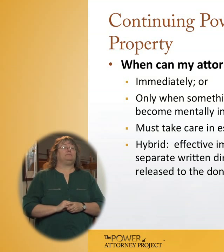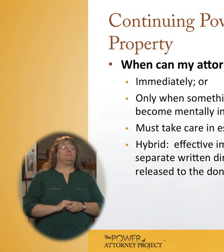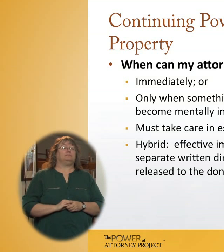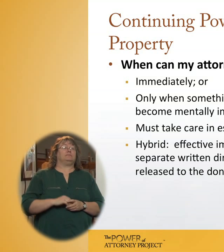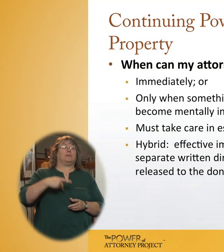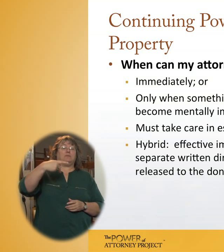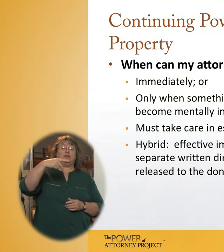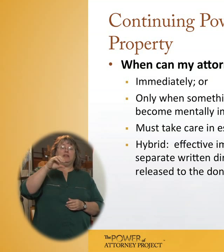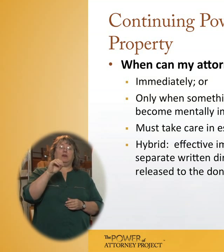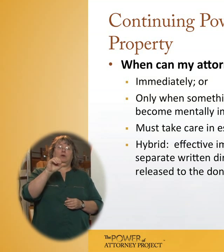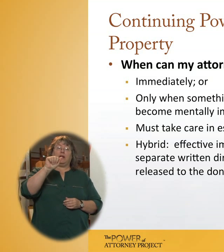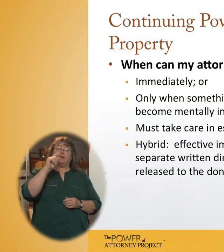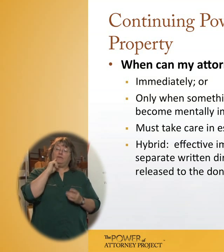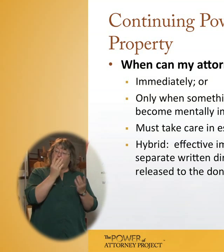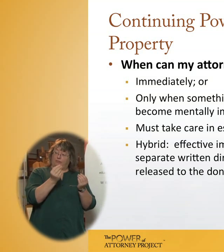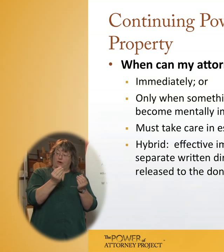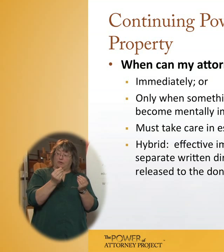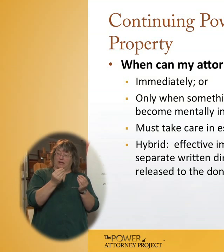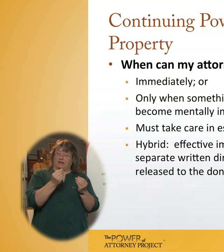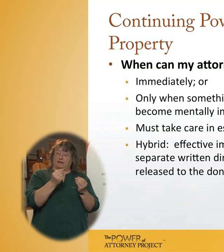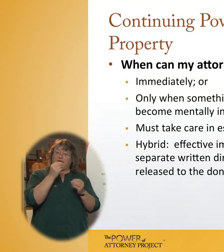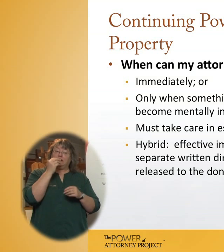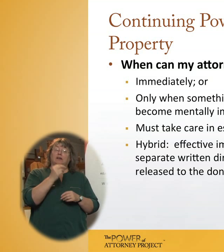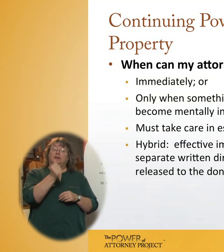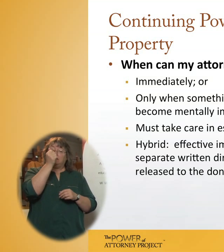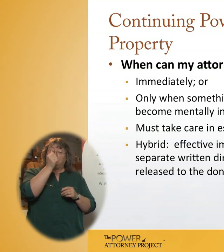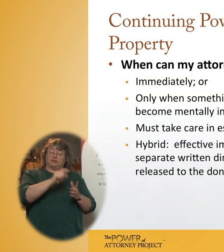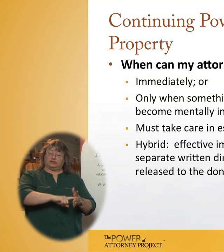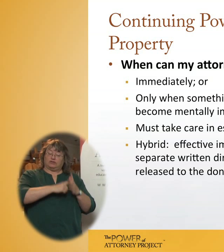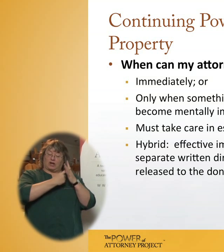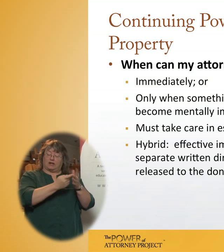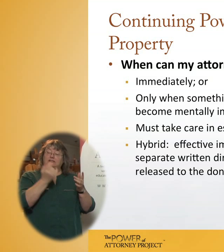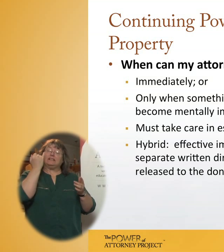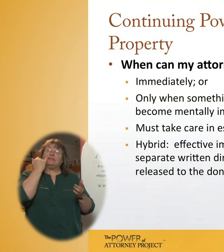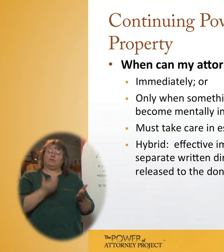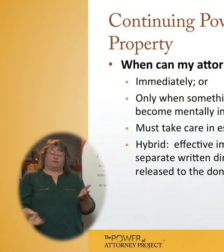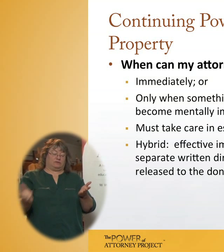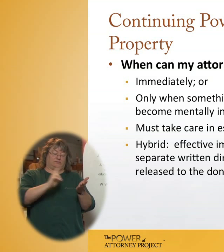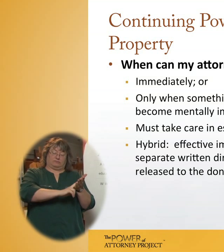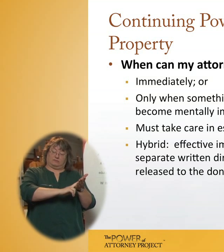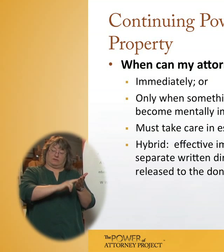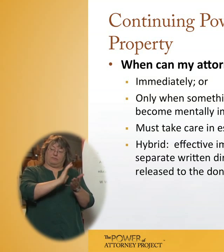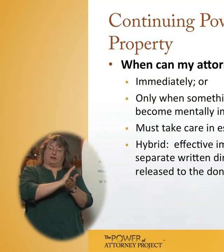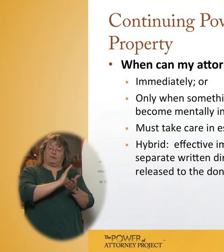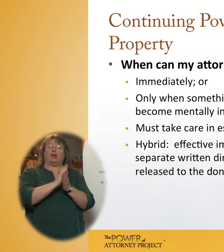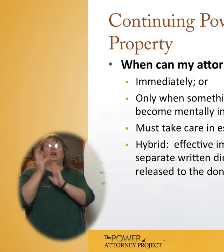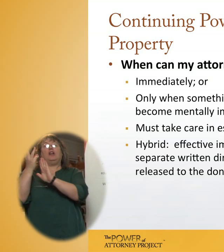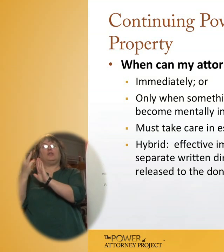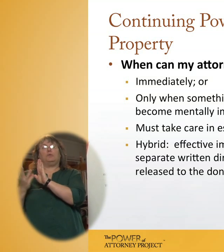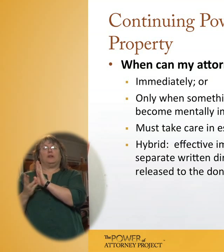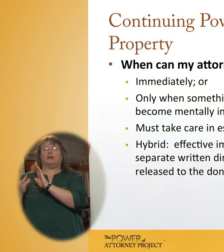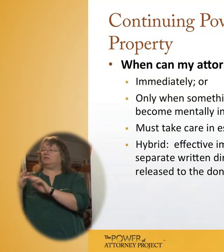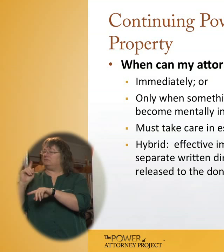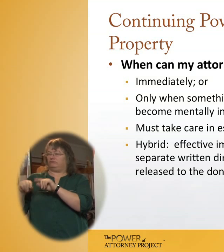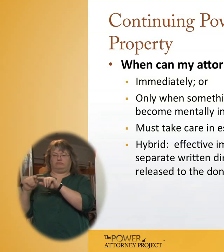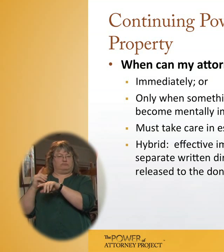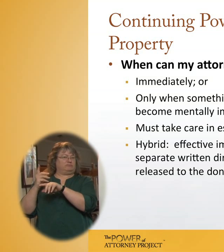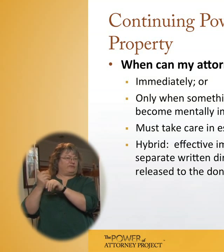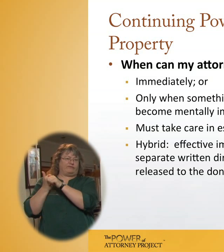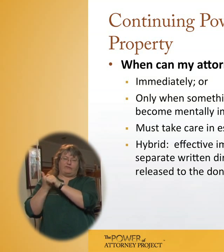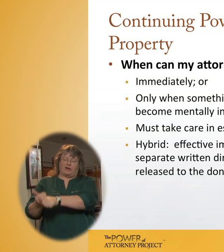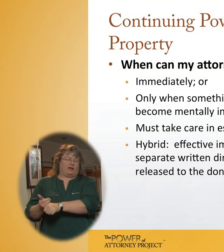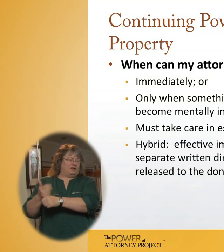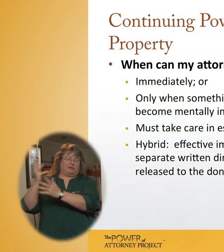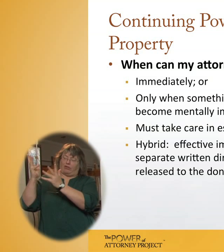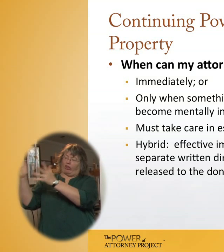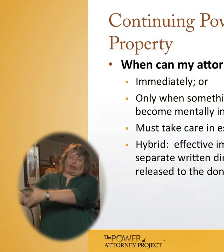attorney for property is effective the moment it's signed. Your will, as I said earlier, no force or effect. You could leave that laying